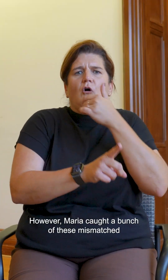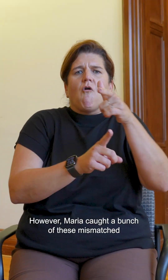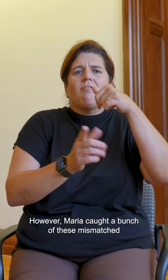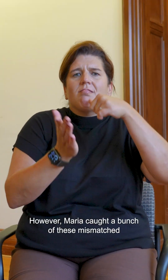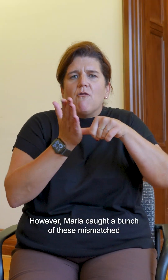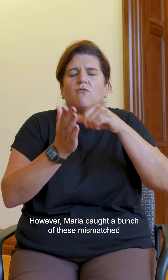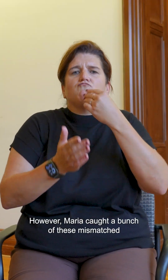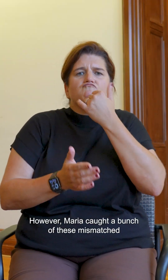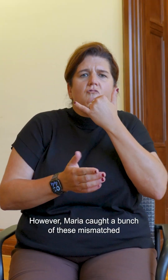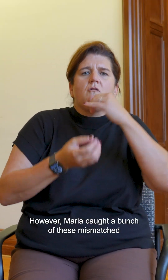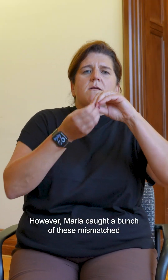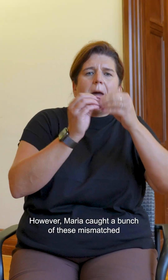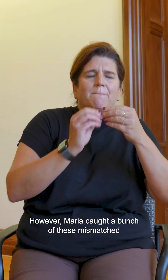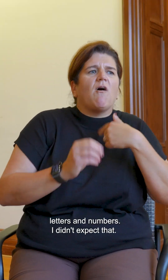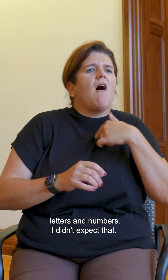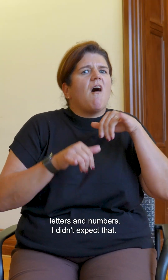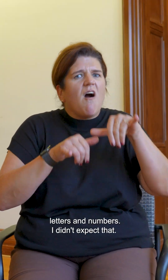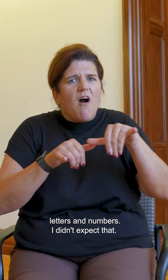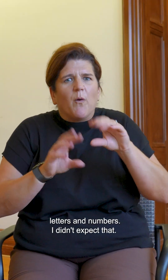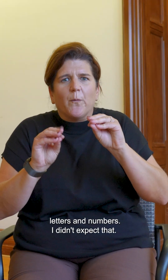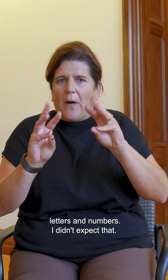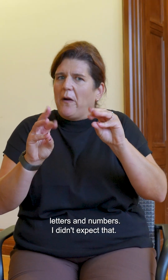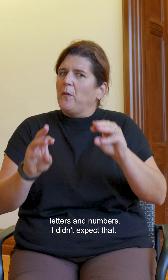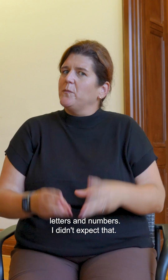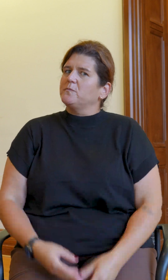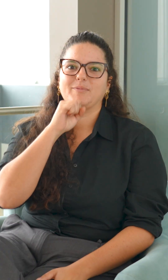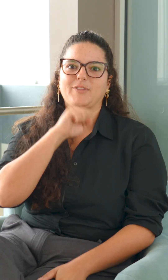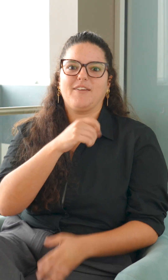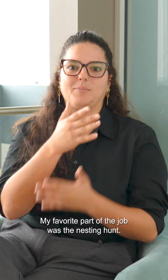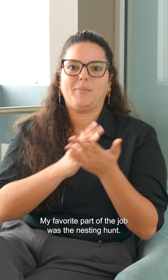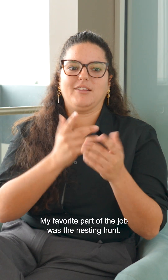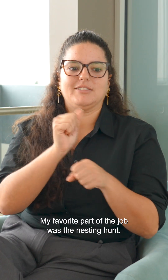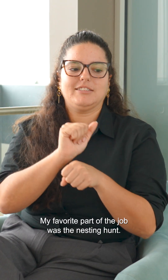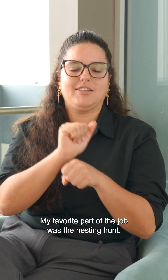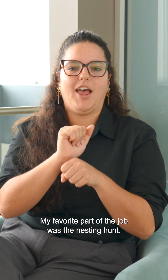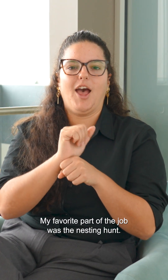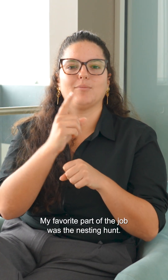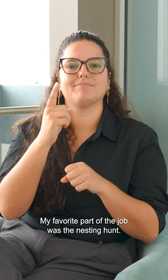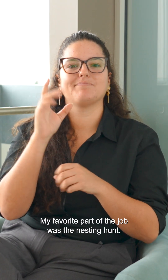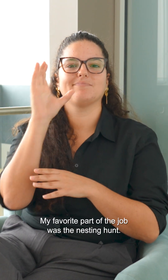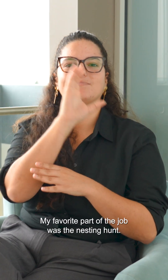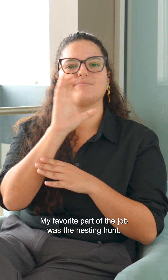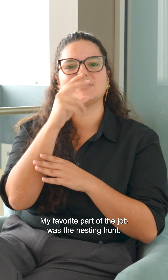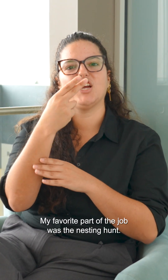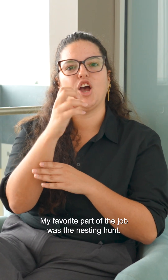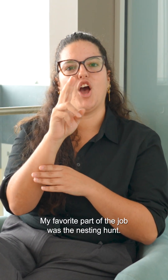of these mismatched letters and numbers. I didn't expect that. My favorite part of the job was the nesting hunt.